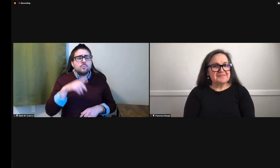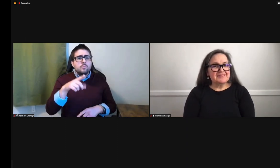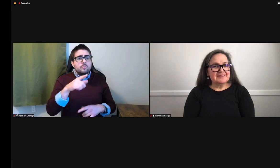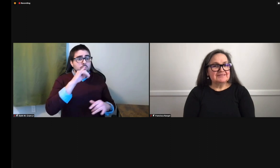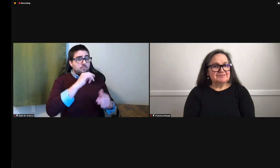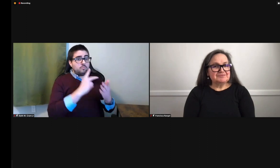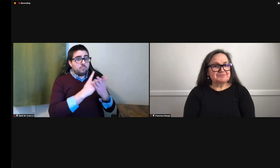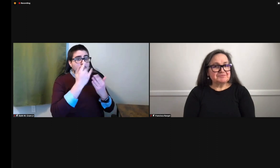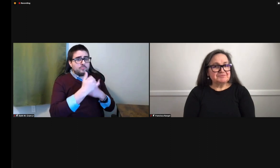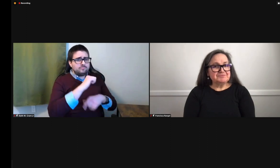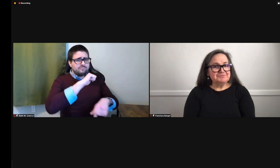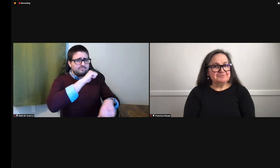last question I have for you today.